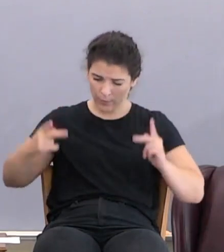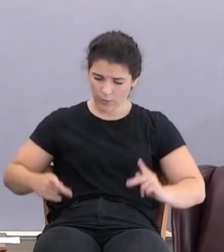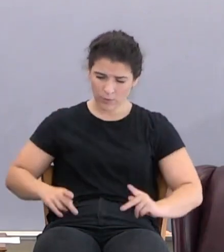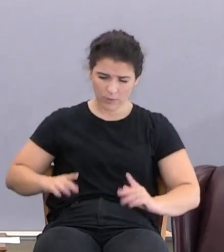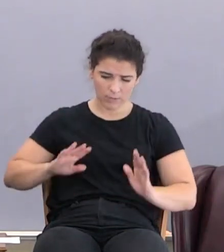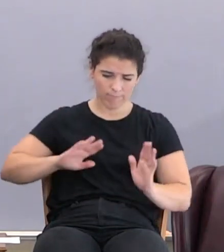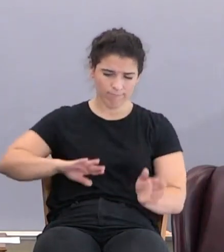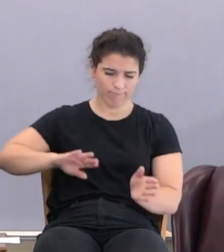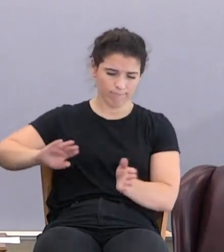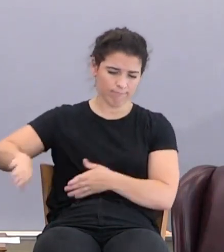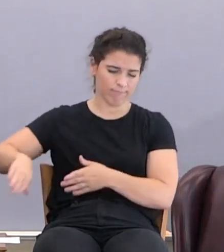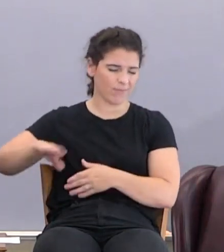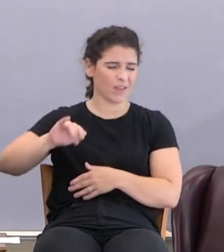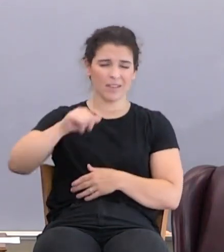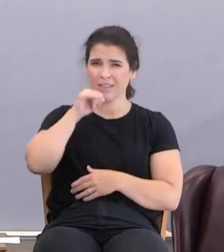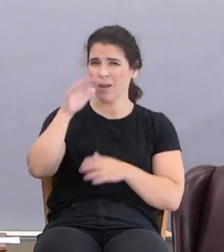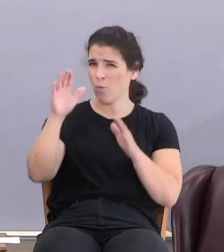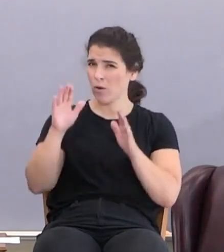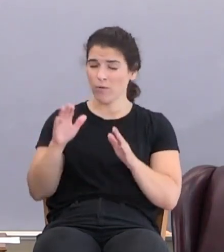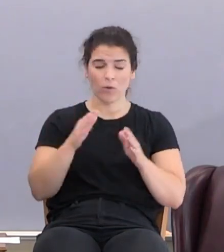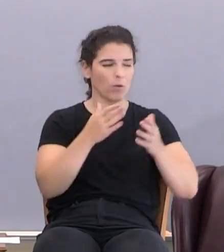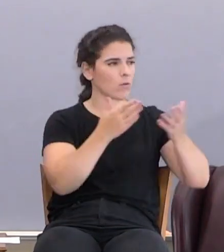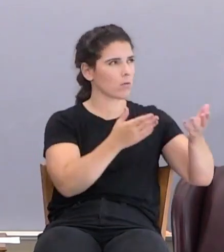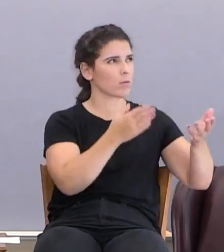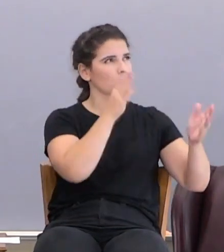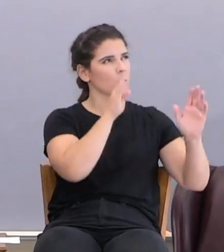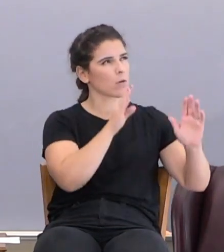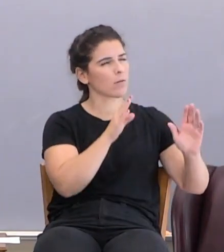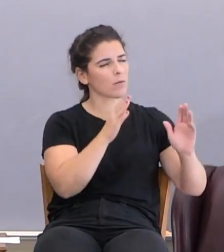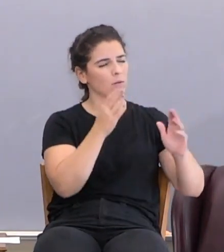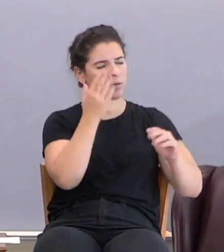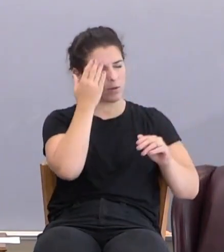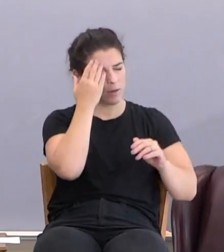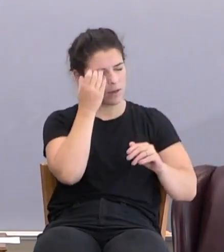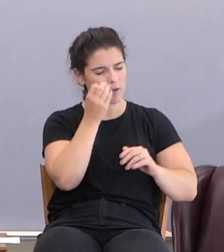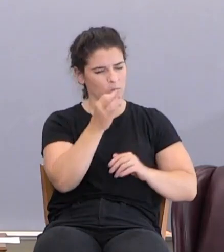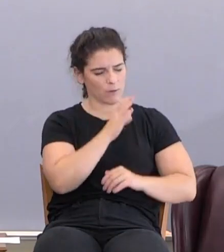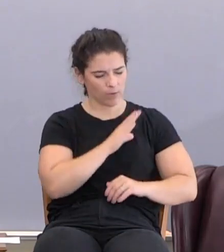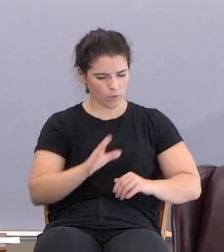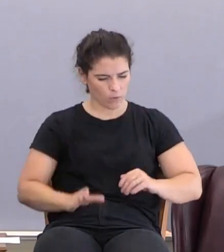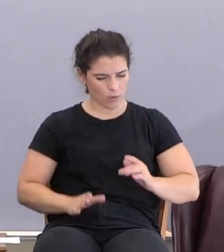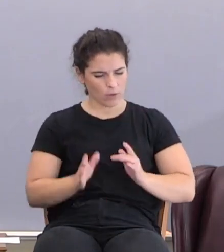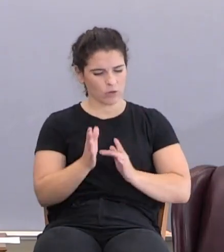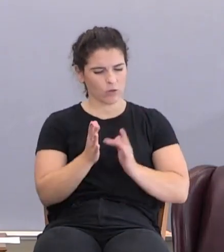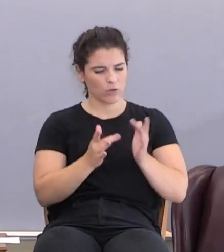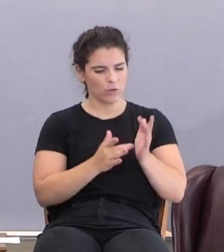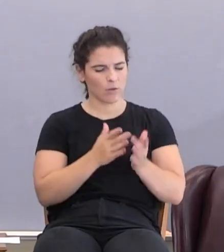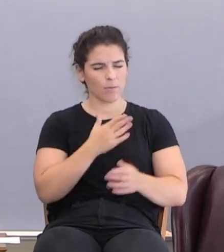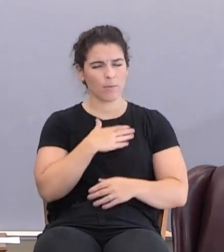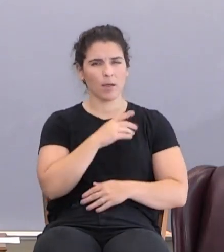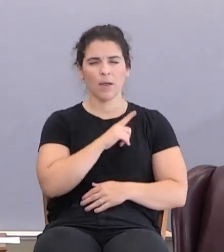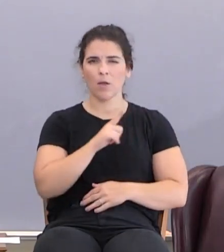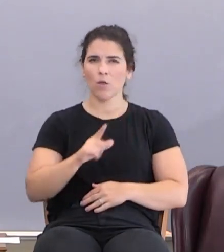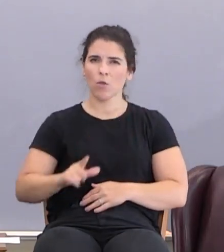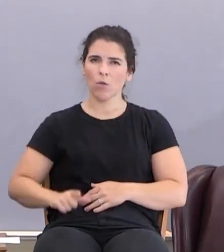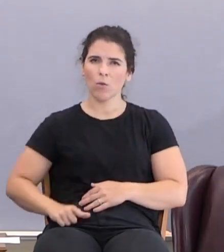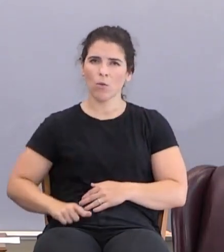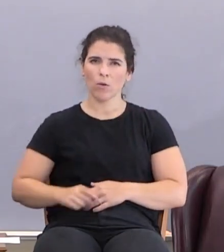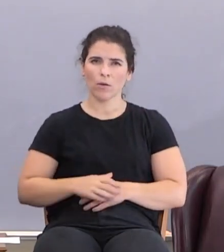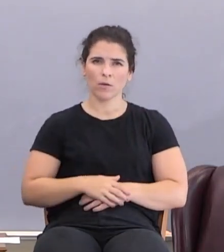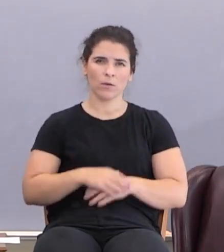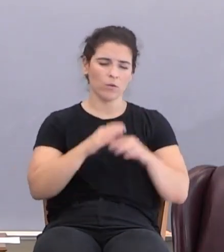that ain't so wonderful. What's wonderful is the excellency of the knowledge of Christ Jesus my Lord. There's an